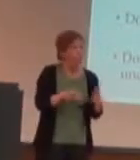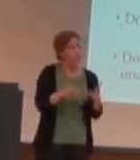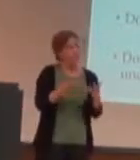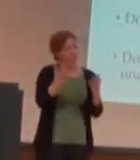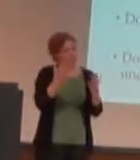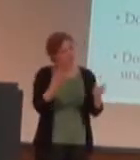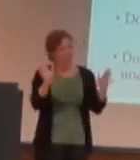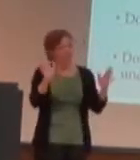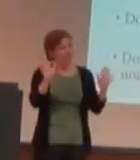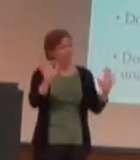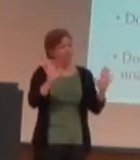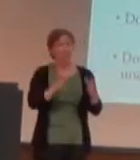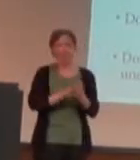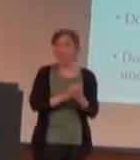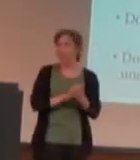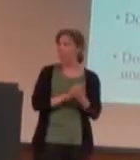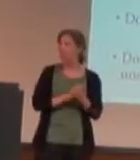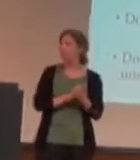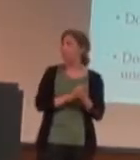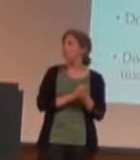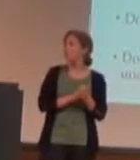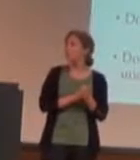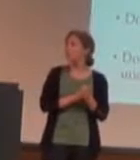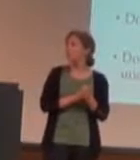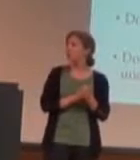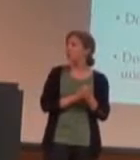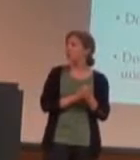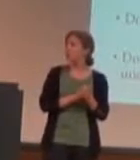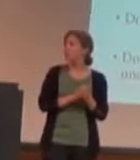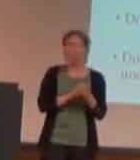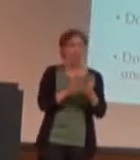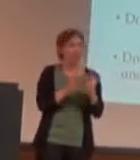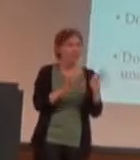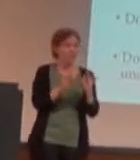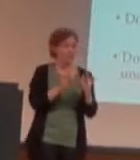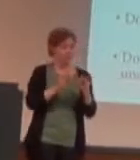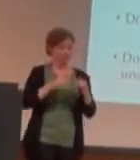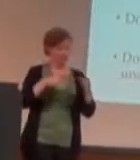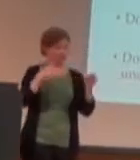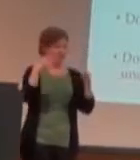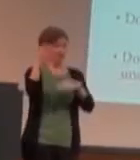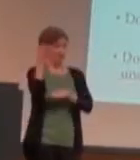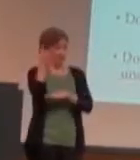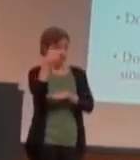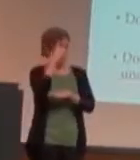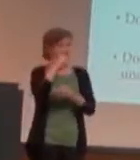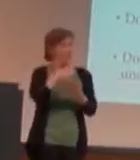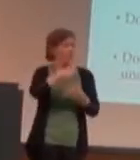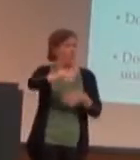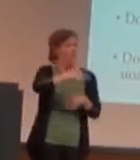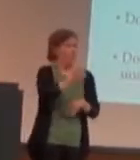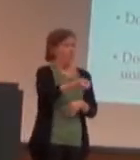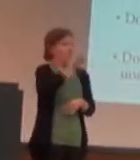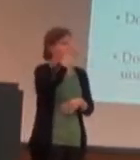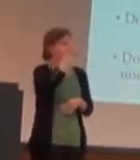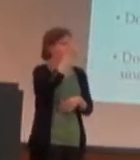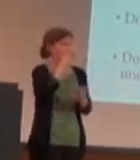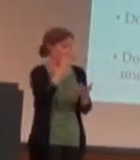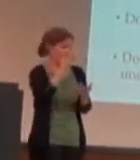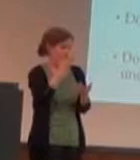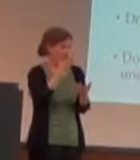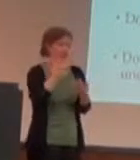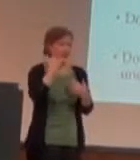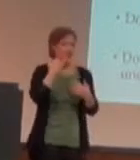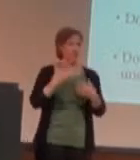by this is you want to help people understand. And if you